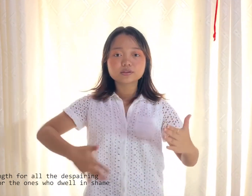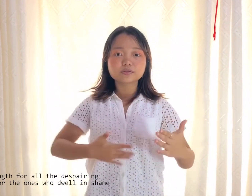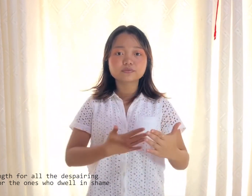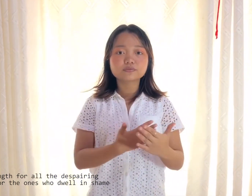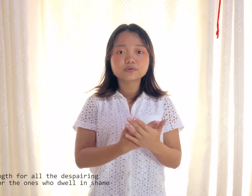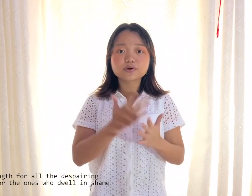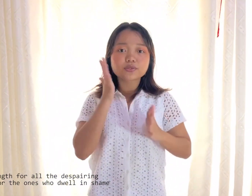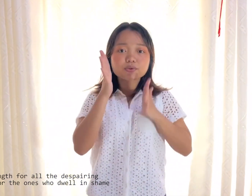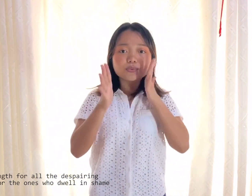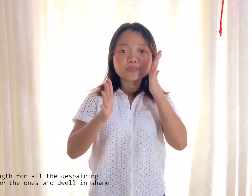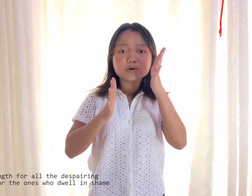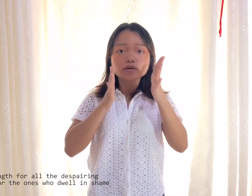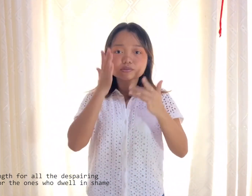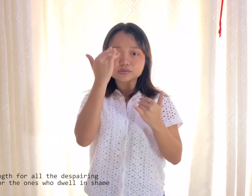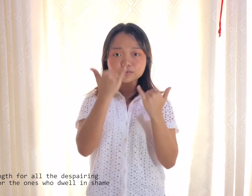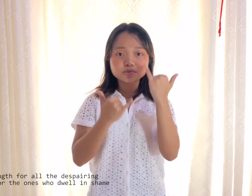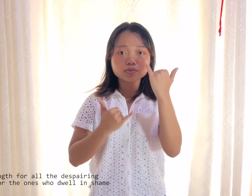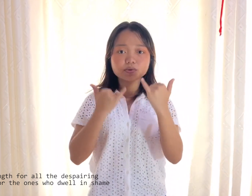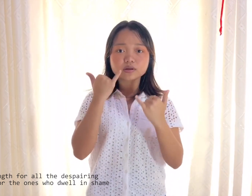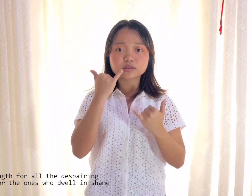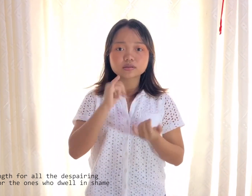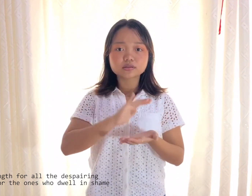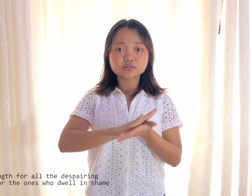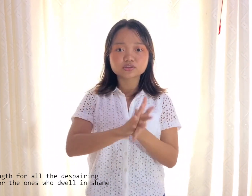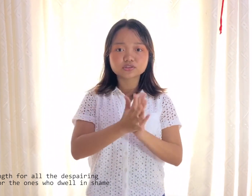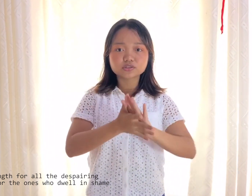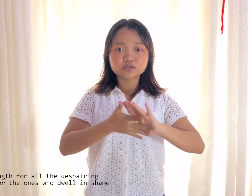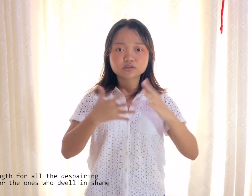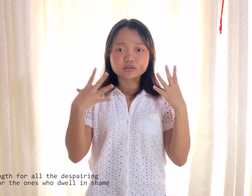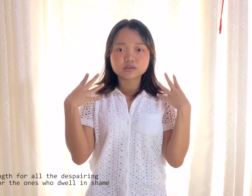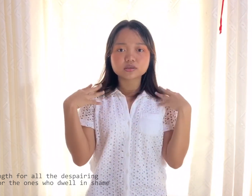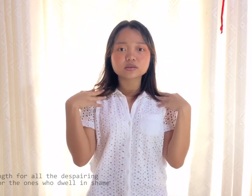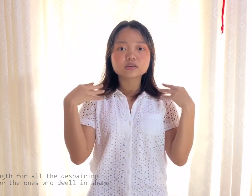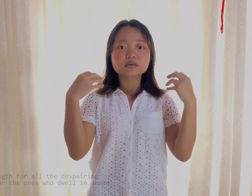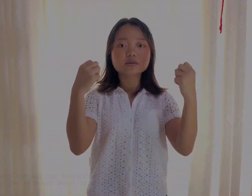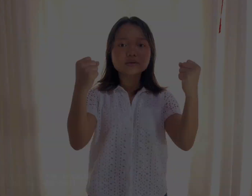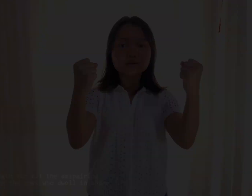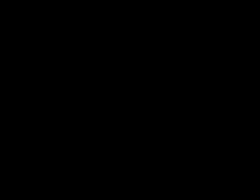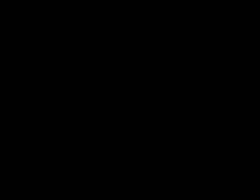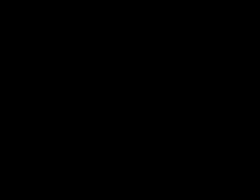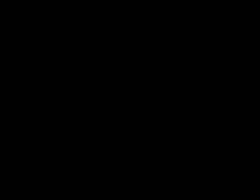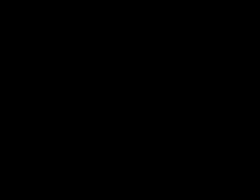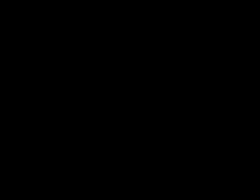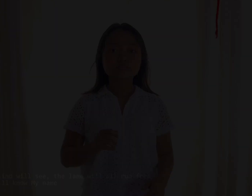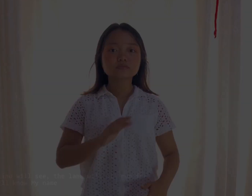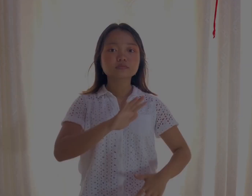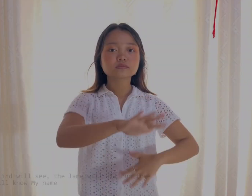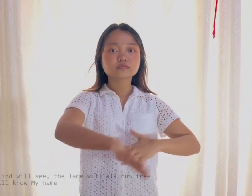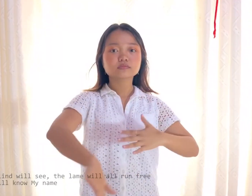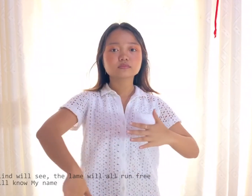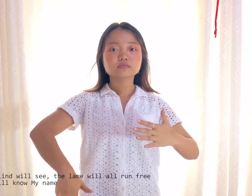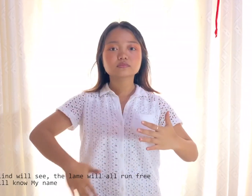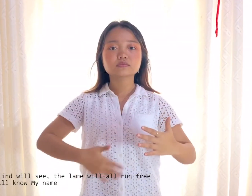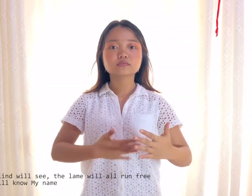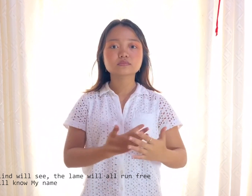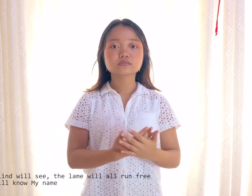for the ones who dwell in shame. All the blind will